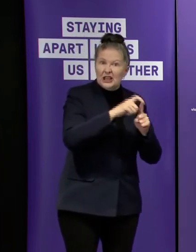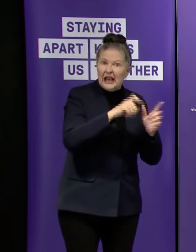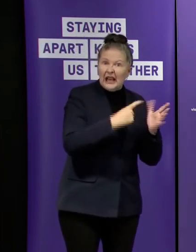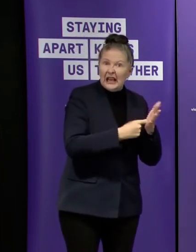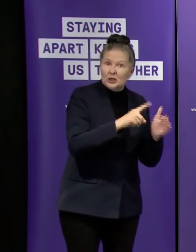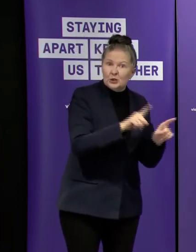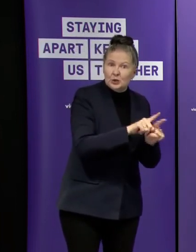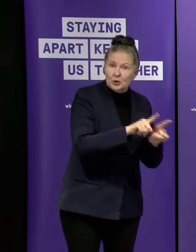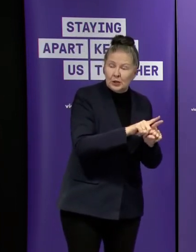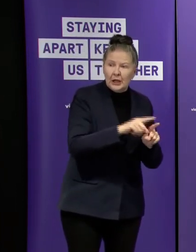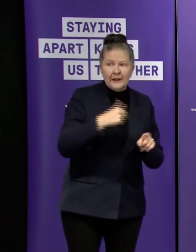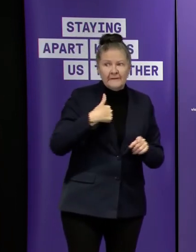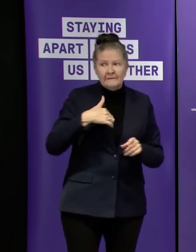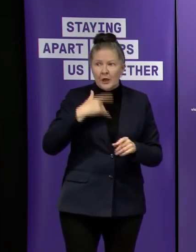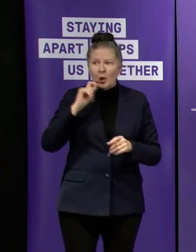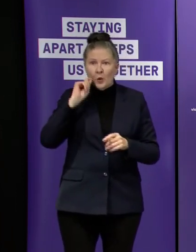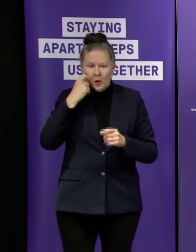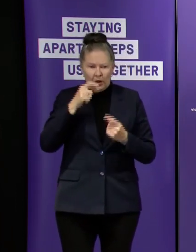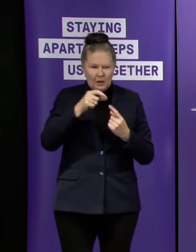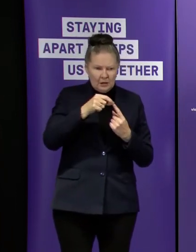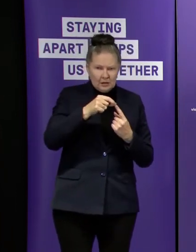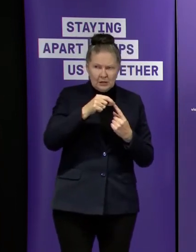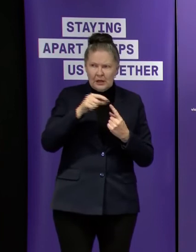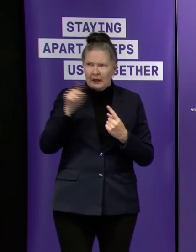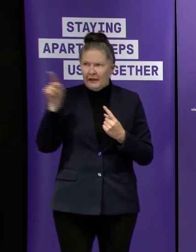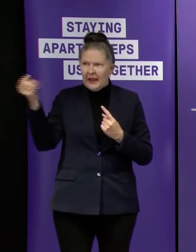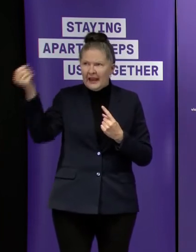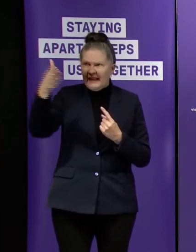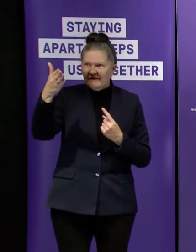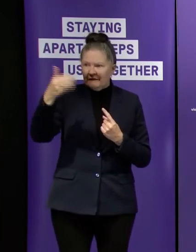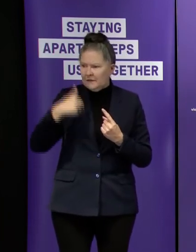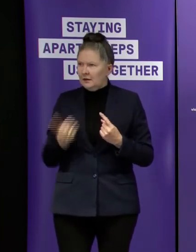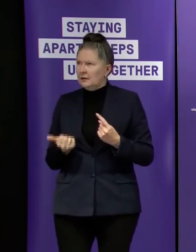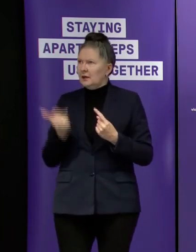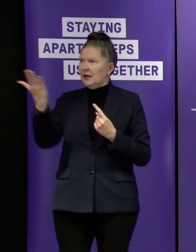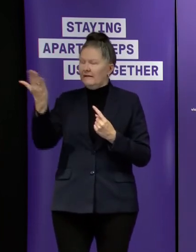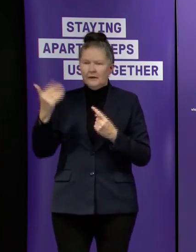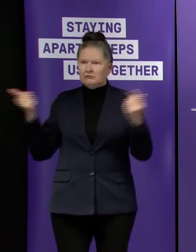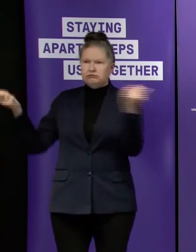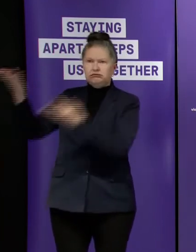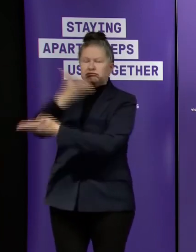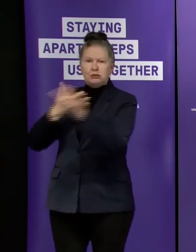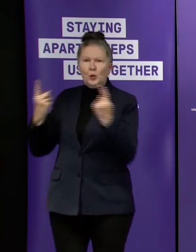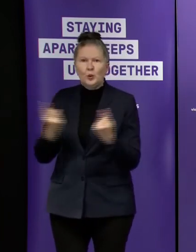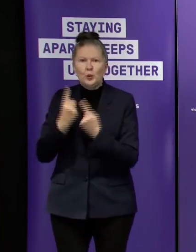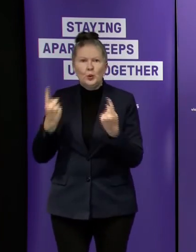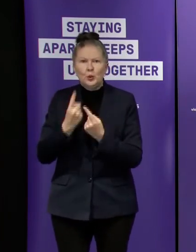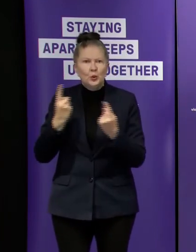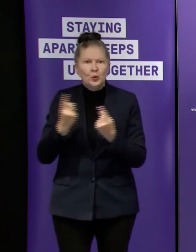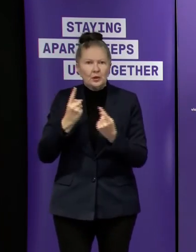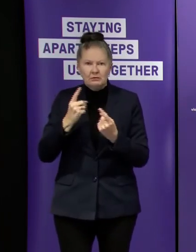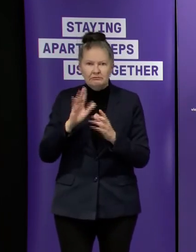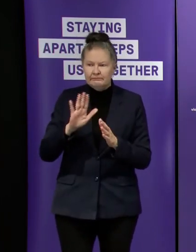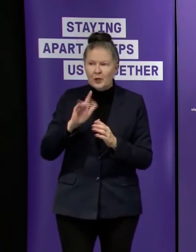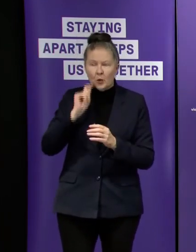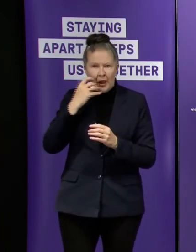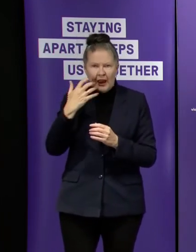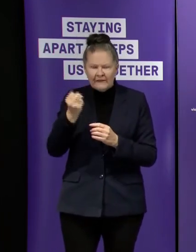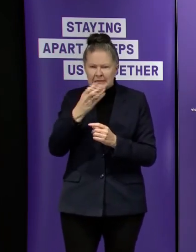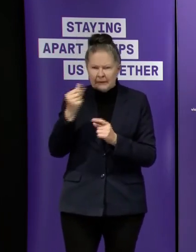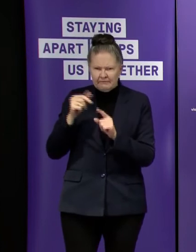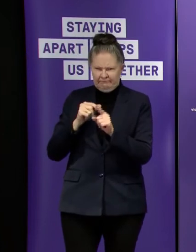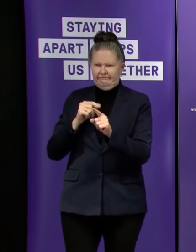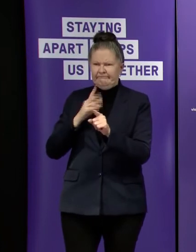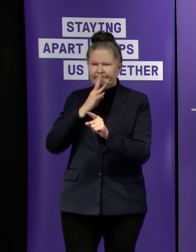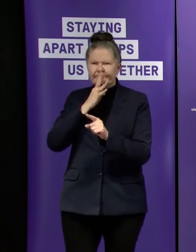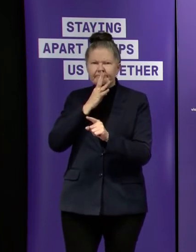it'll be a combination uh but exactly exact split some of these you won't know because they're a bit like any cohort of covid patients there'll be some mysteries that